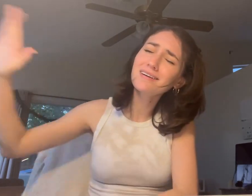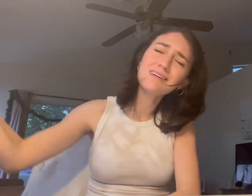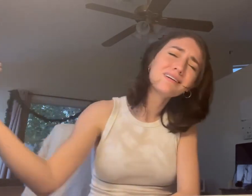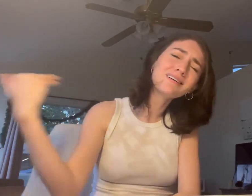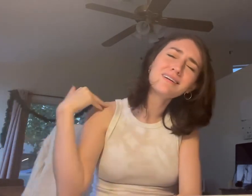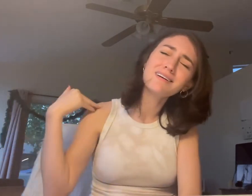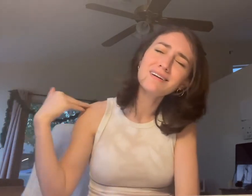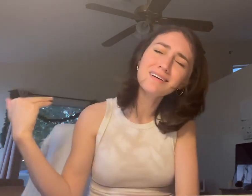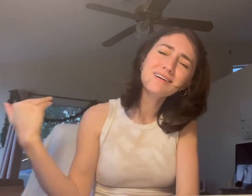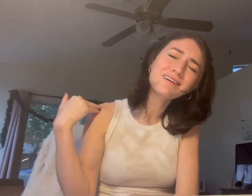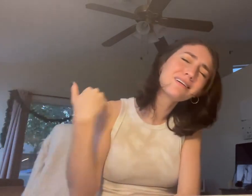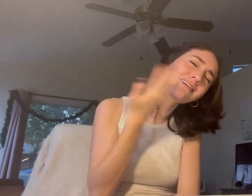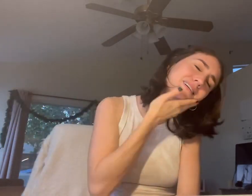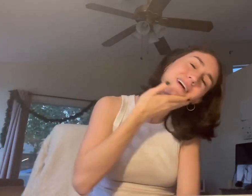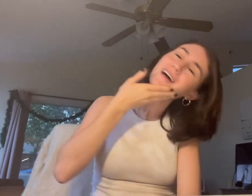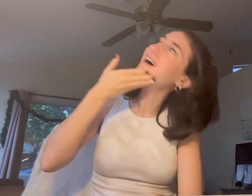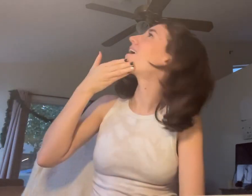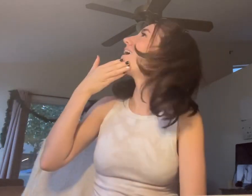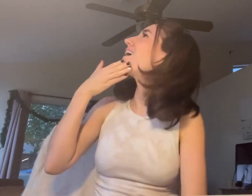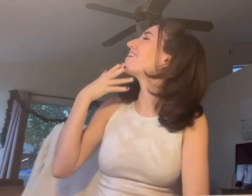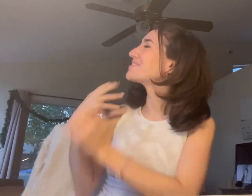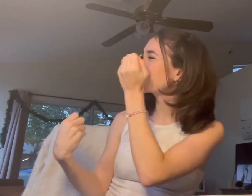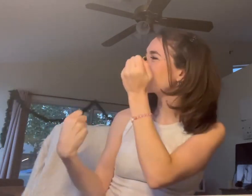for I'm the God who sings.